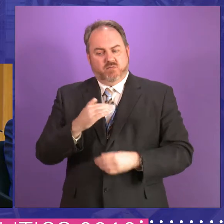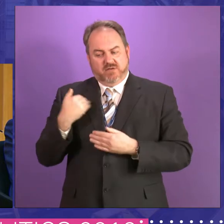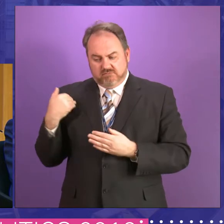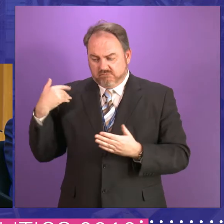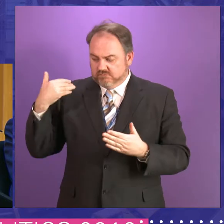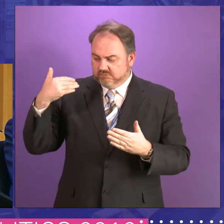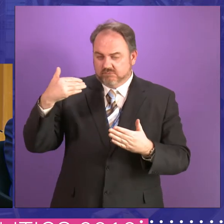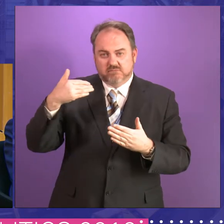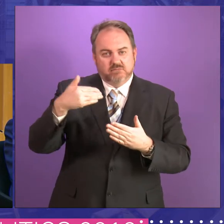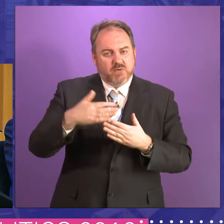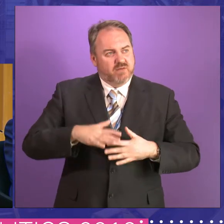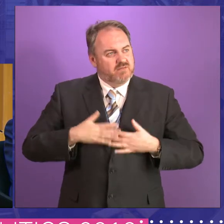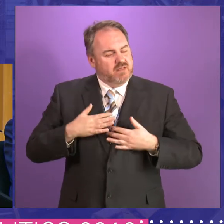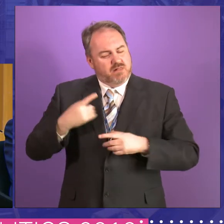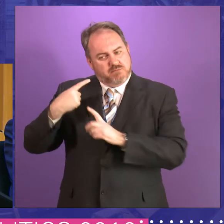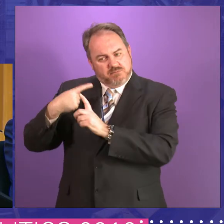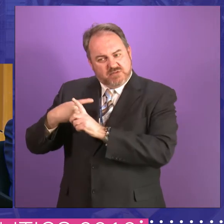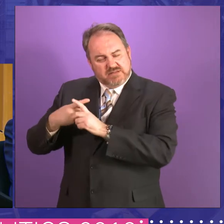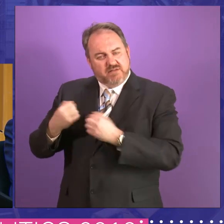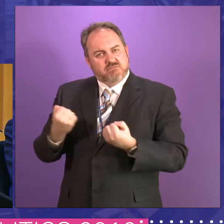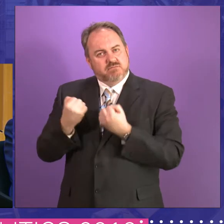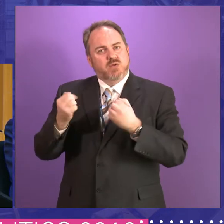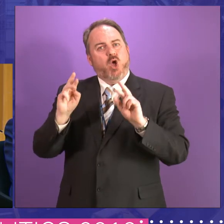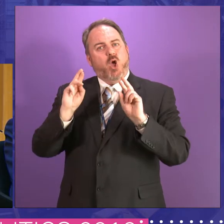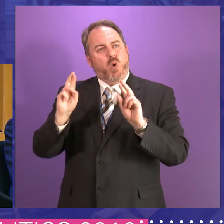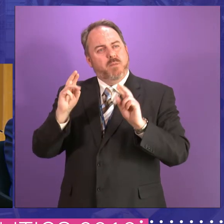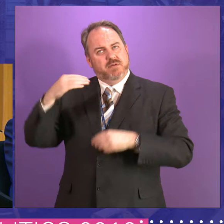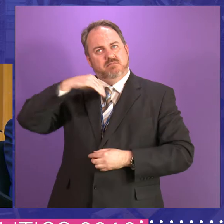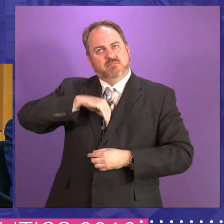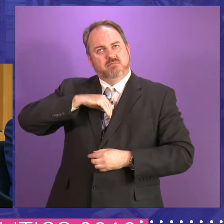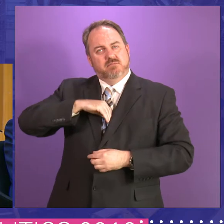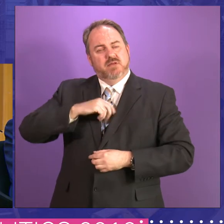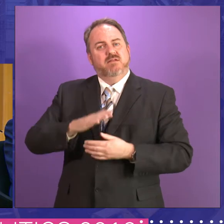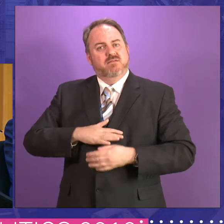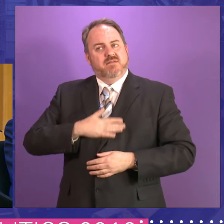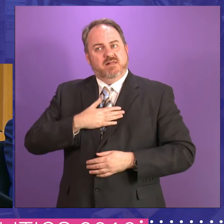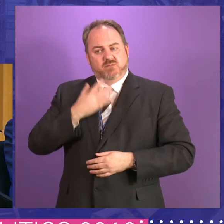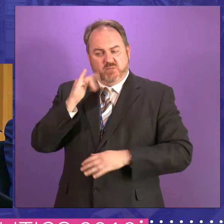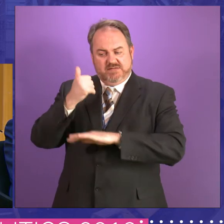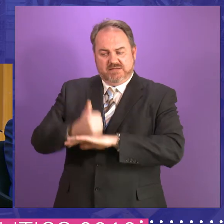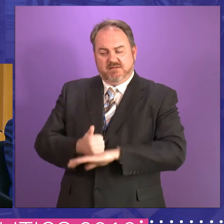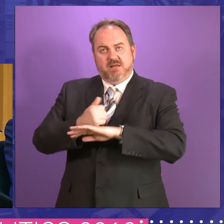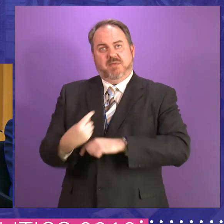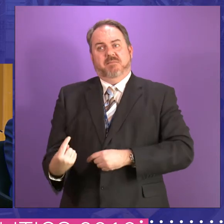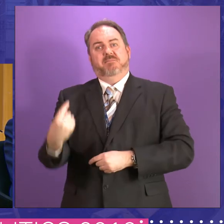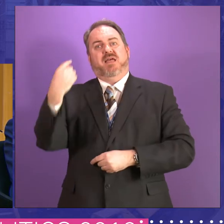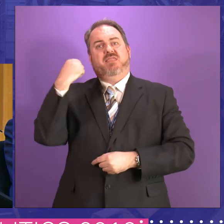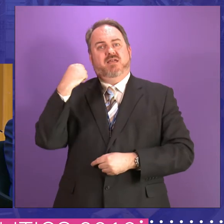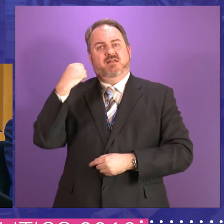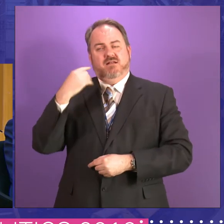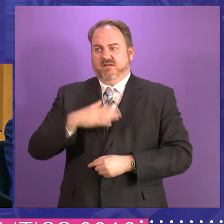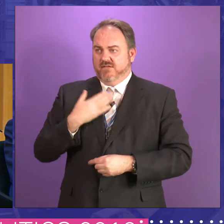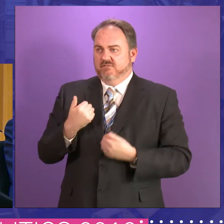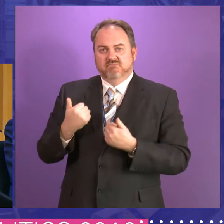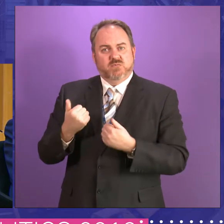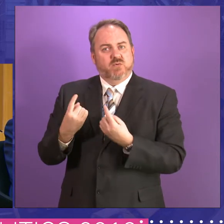I think there was such great hope, such expectation of the Scottish Parliament when it was set up in the first place. And I